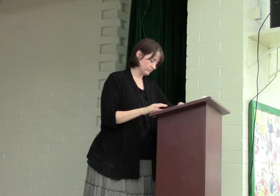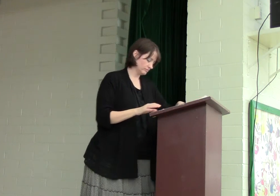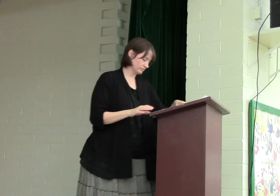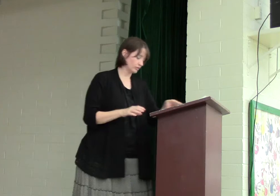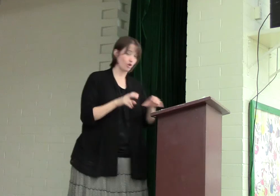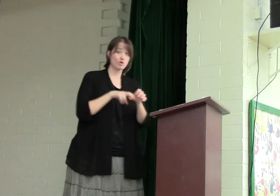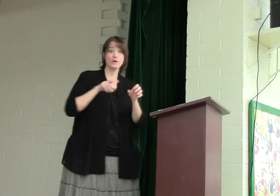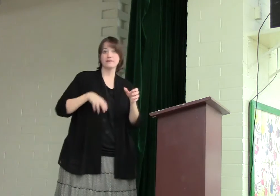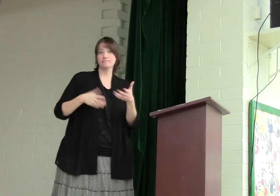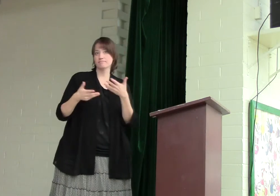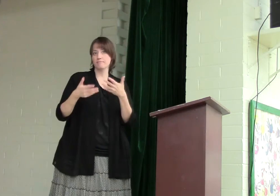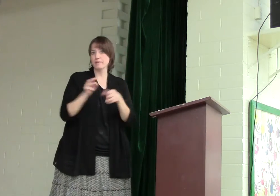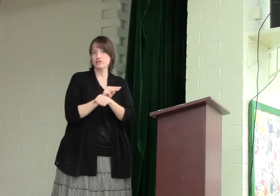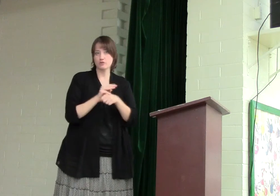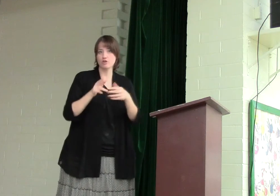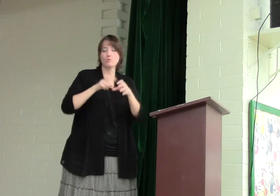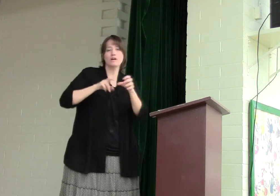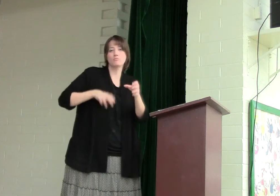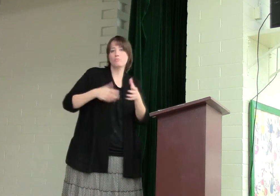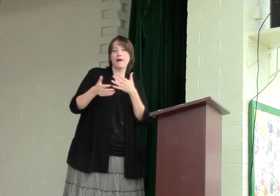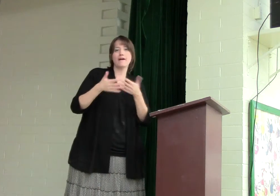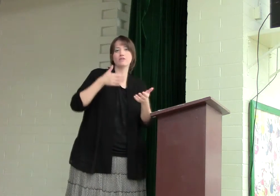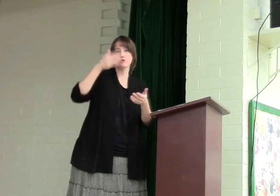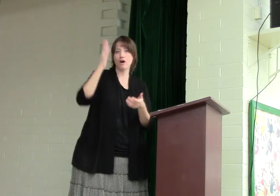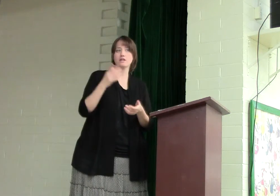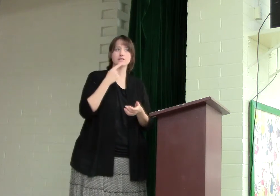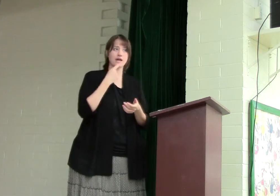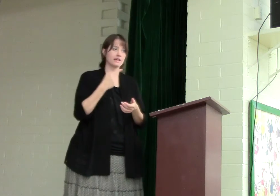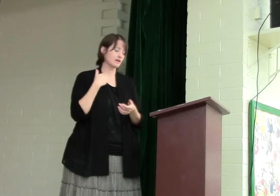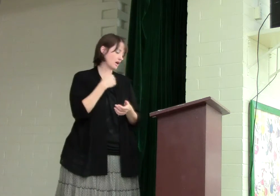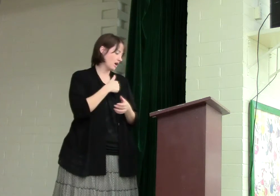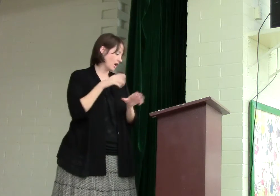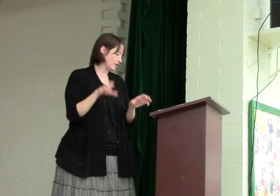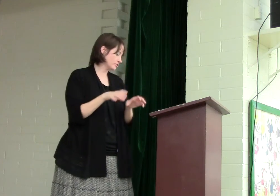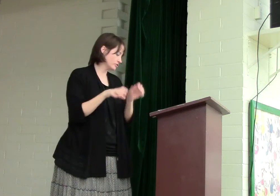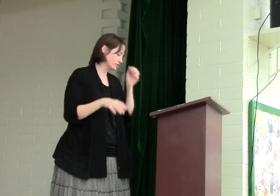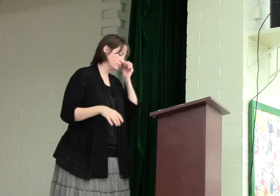Or quit ministry. Or quit whatever God is telling us to do.